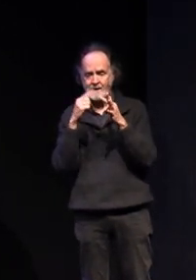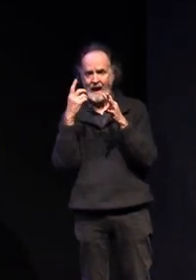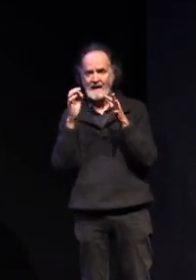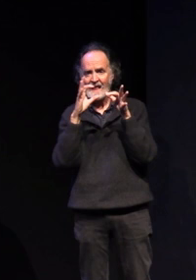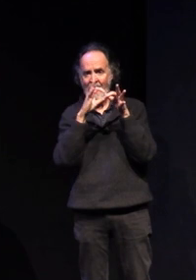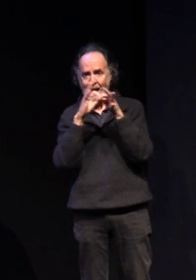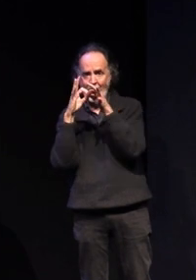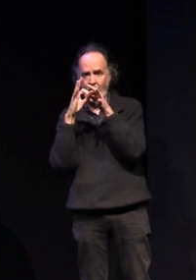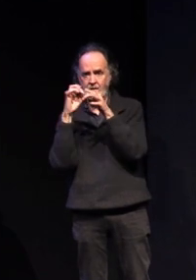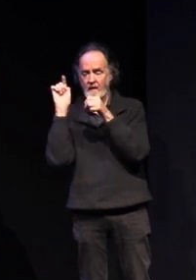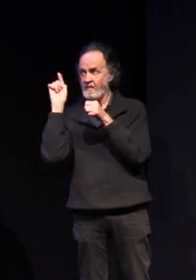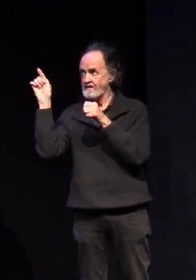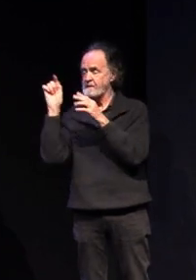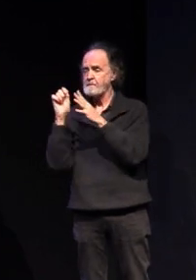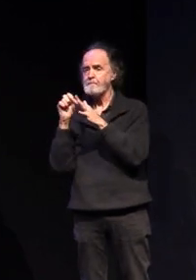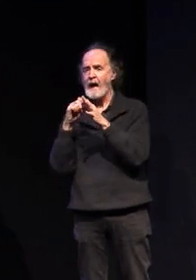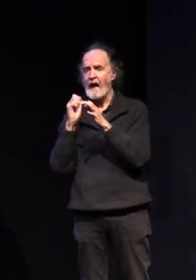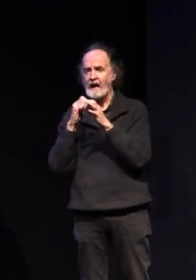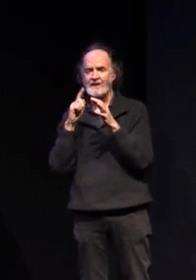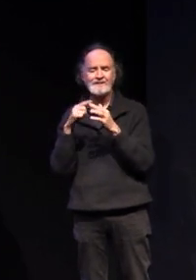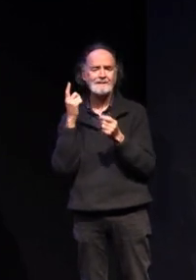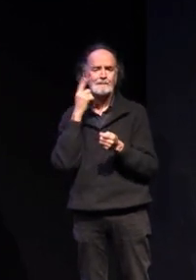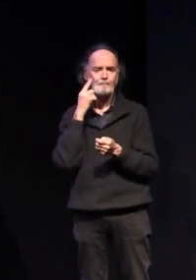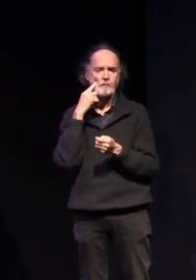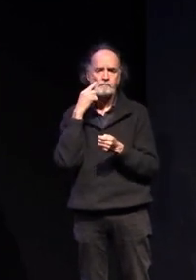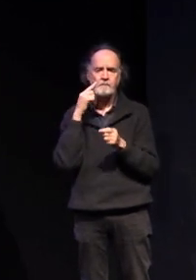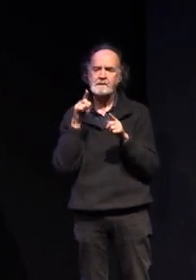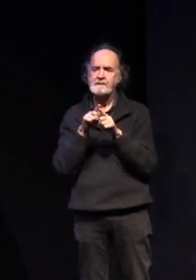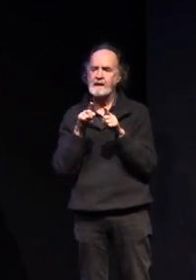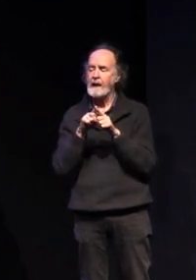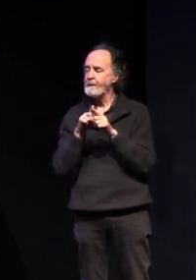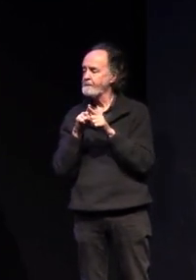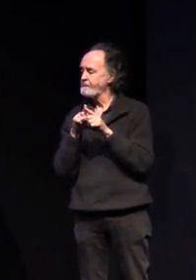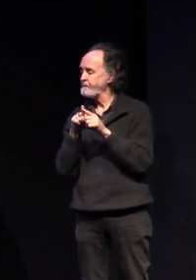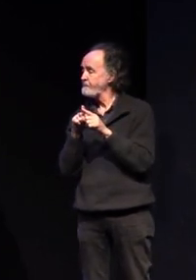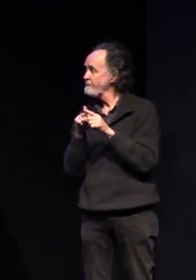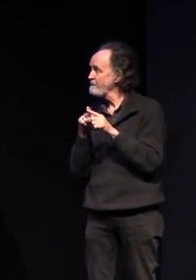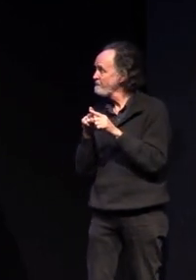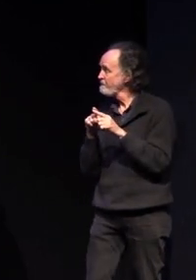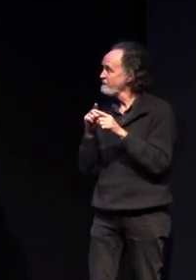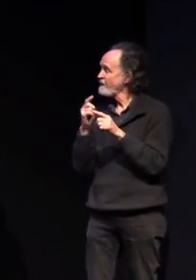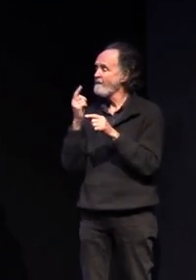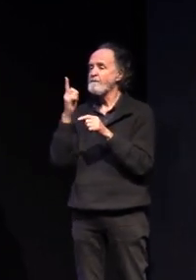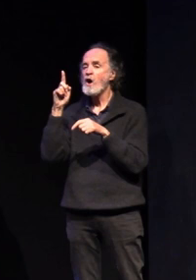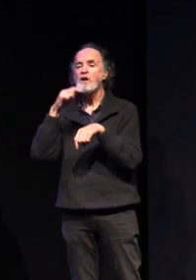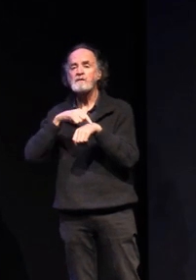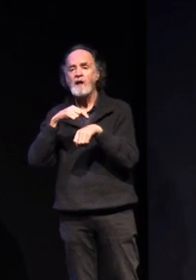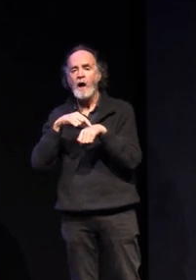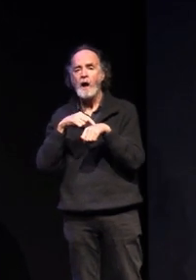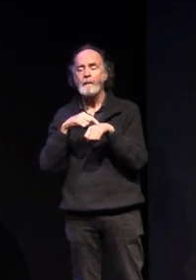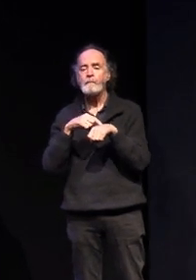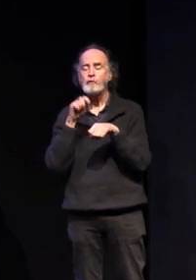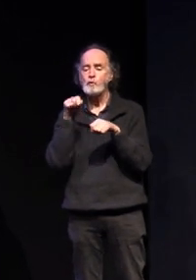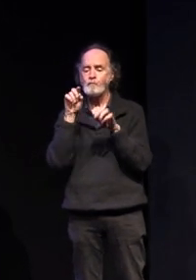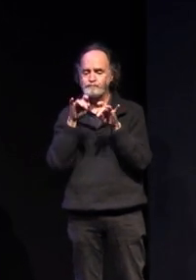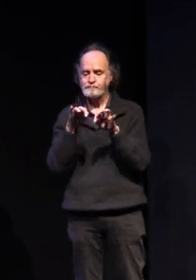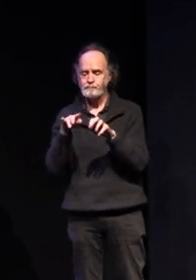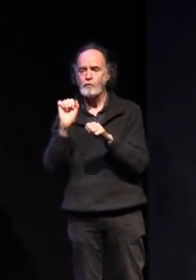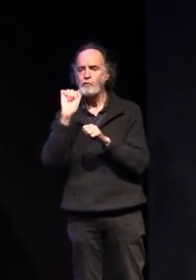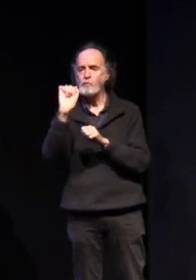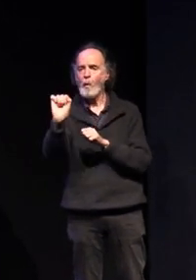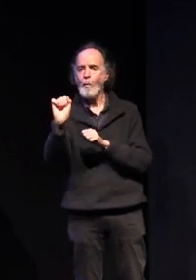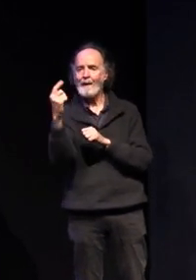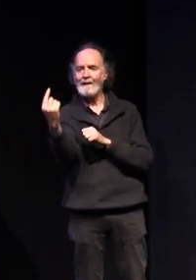uh page and it's as simple as when you're going into here even the first time you're just entering your unique code um